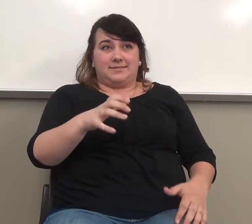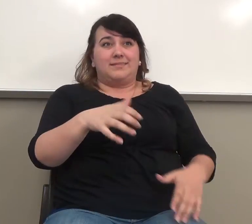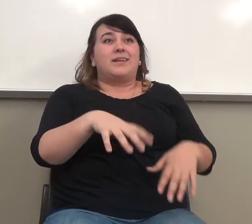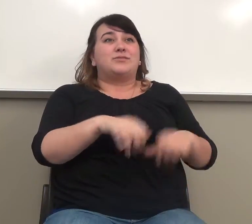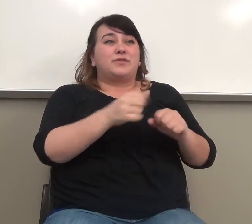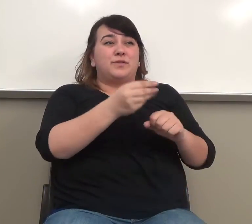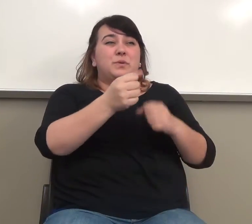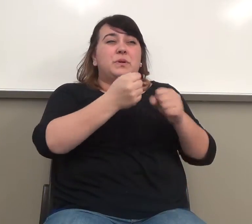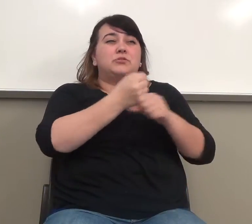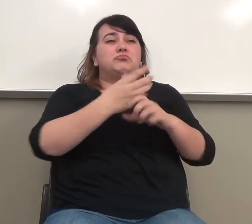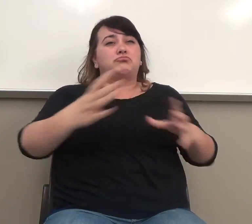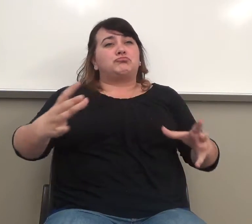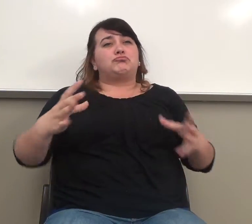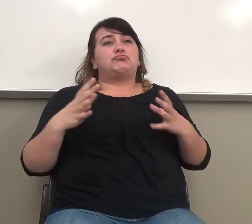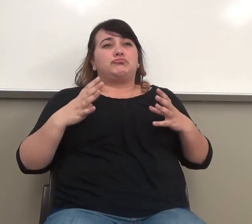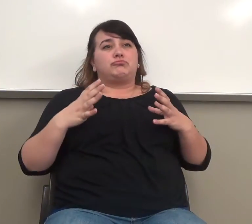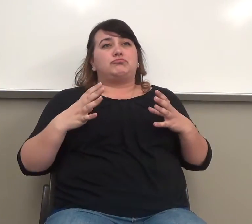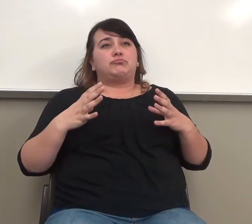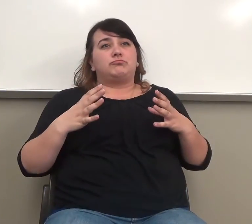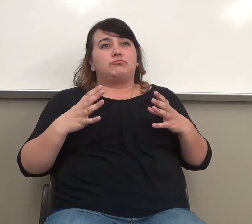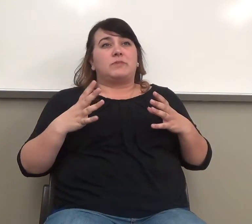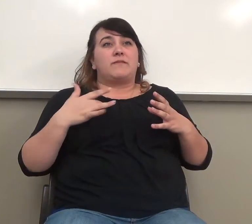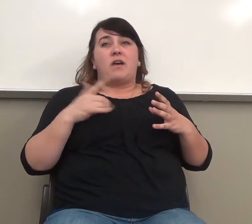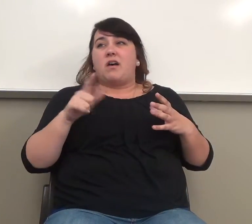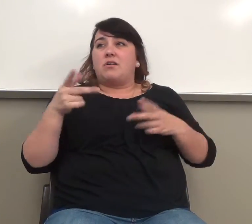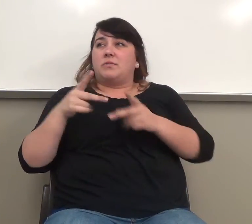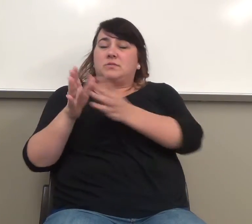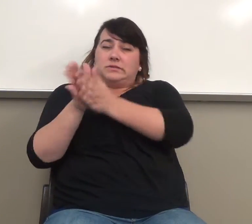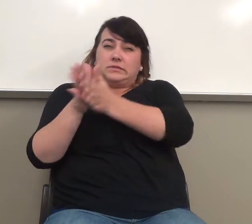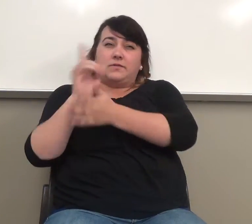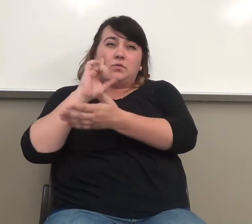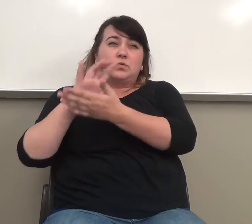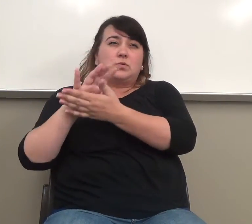off school. I didn't feel the way others felt about learning the class every day.